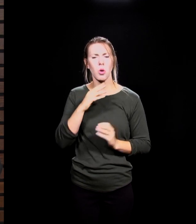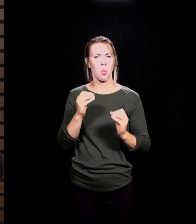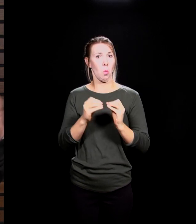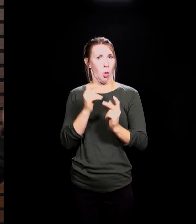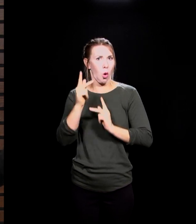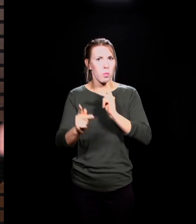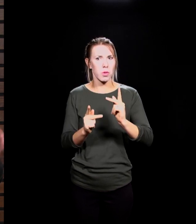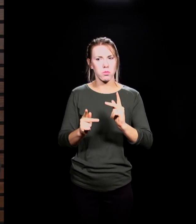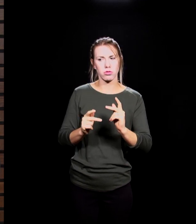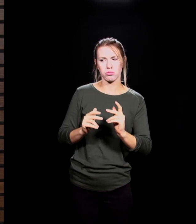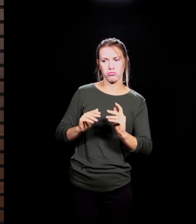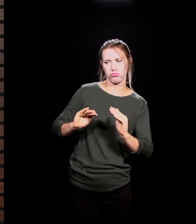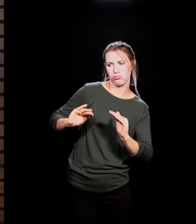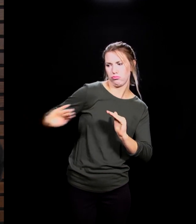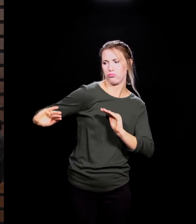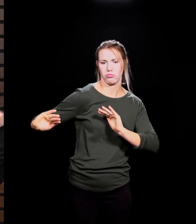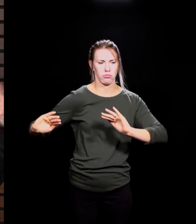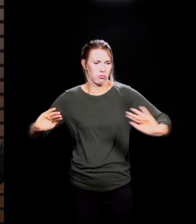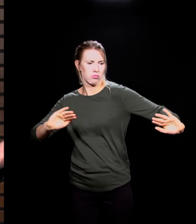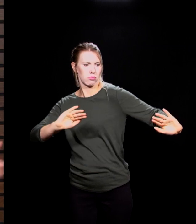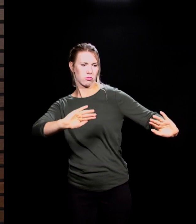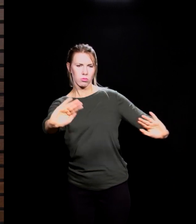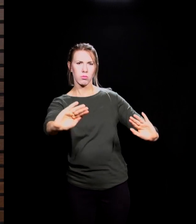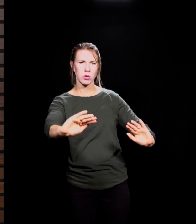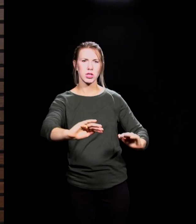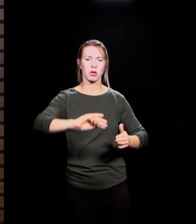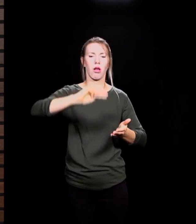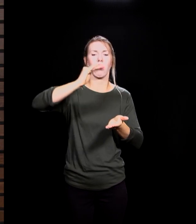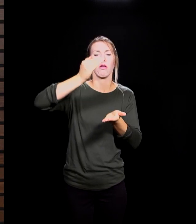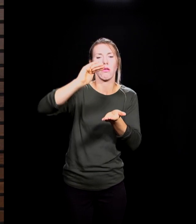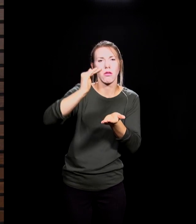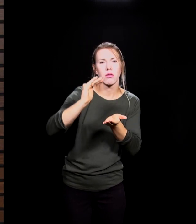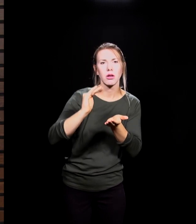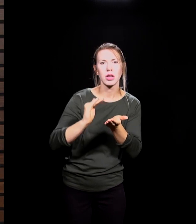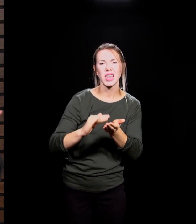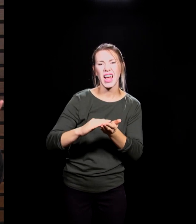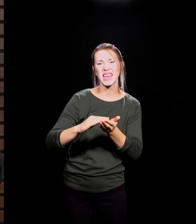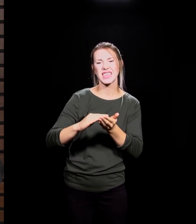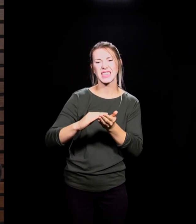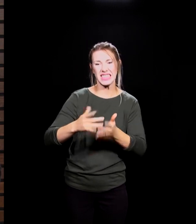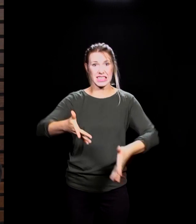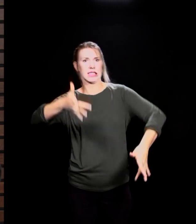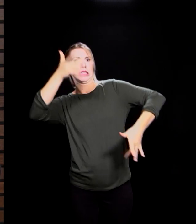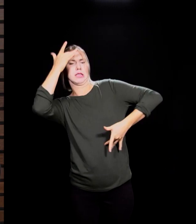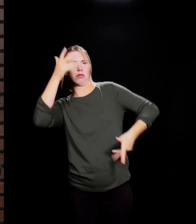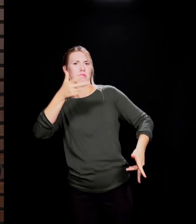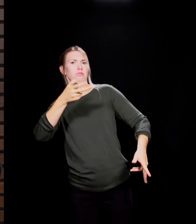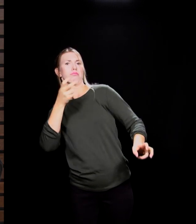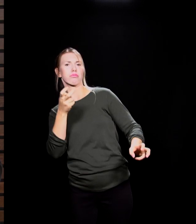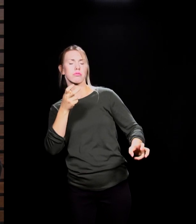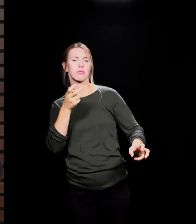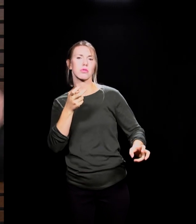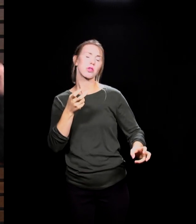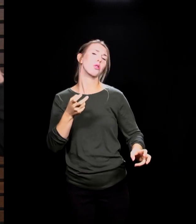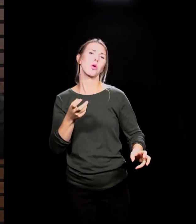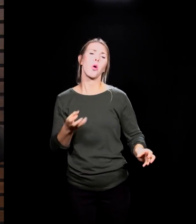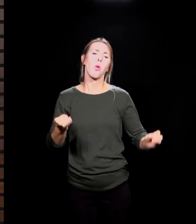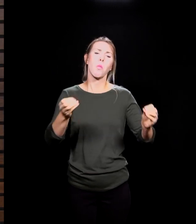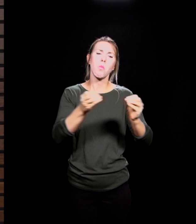then hopefully the less people get infected. So the sooner we get back to life as we know it. Social distancing, the plan is to flatten the